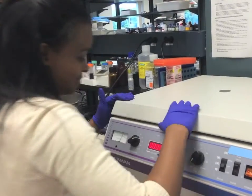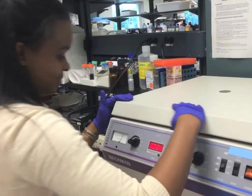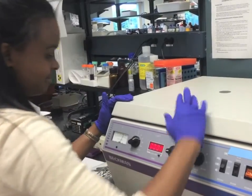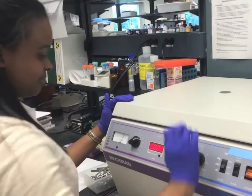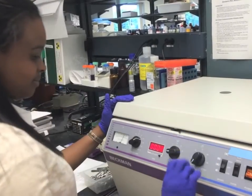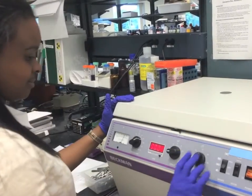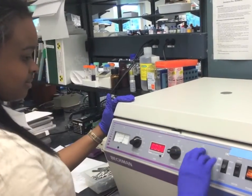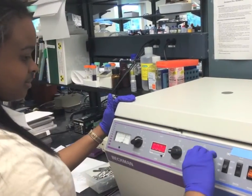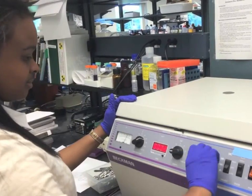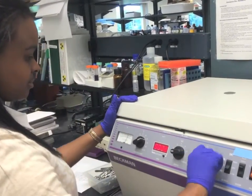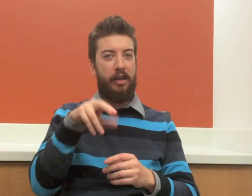our program.